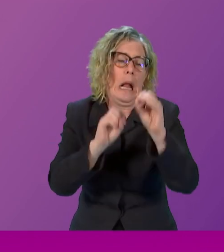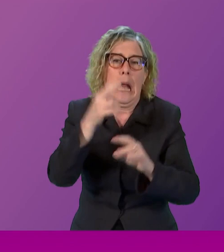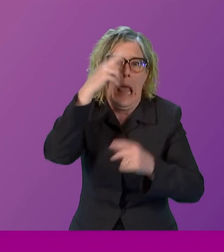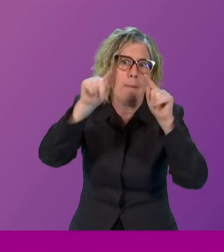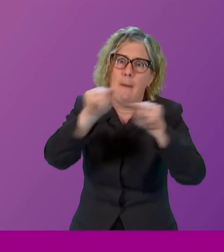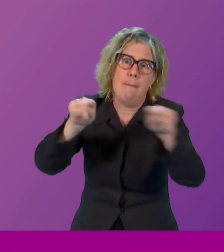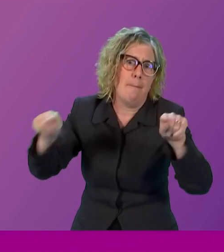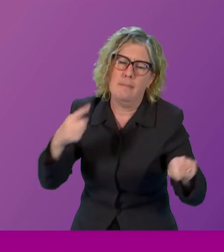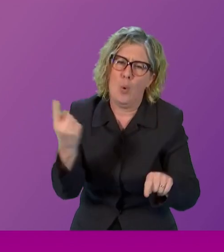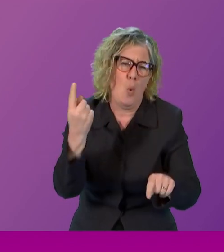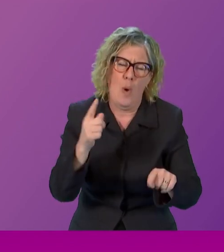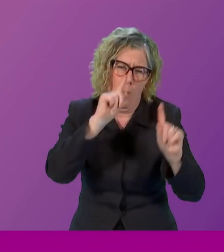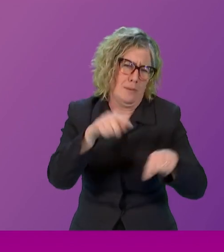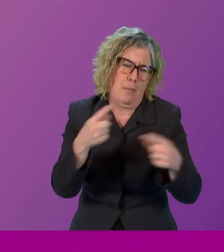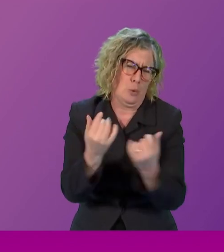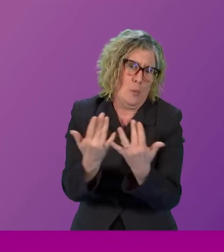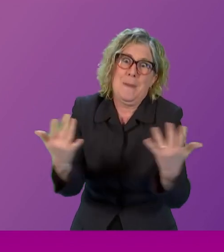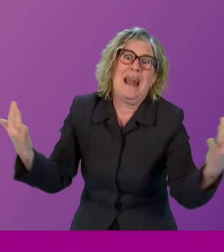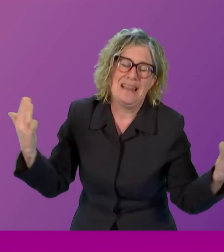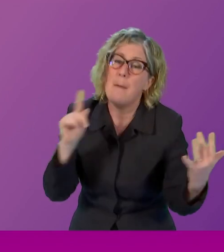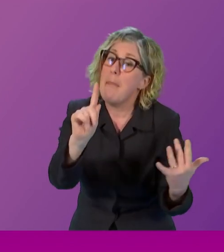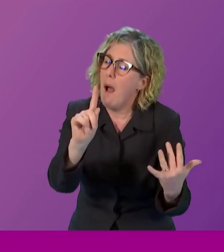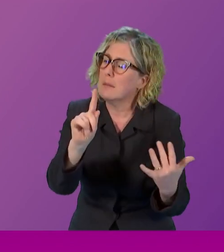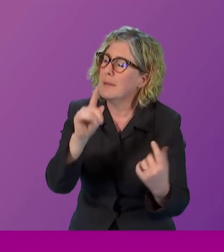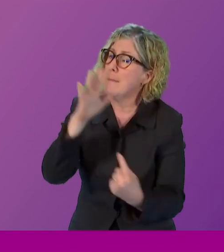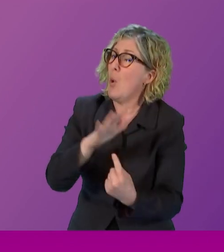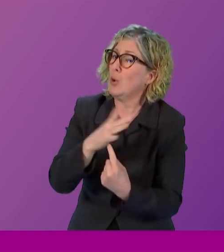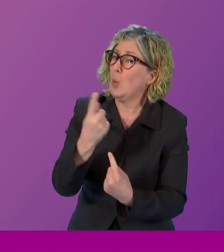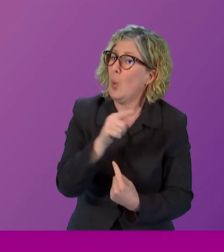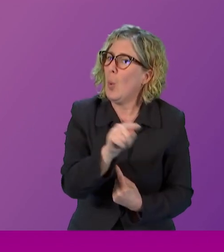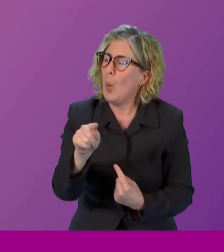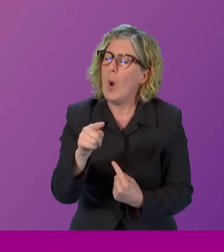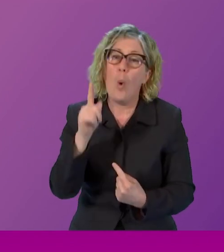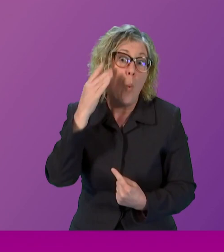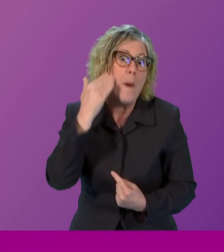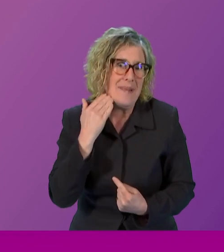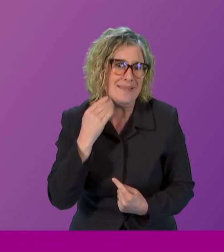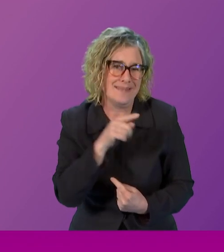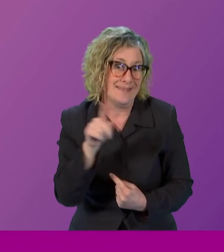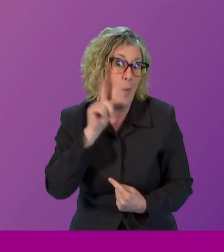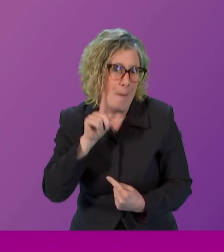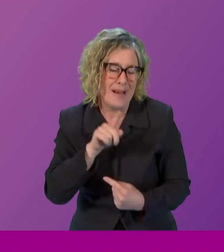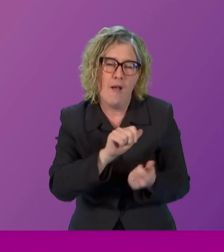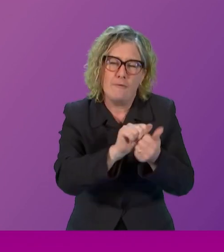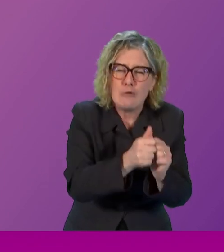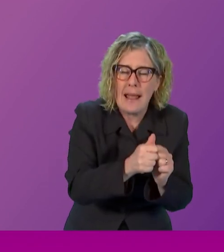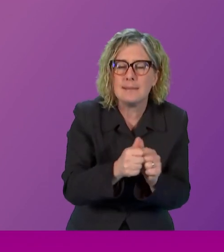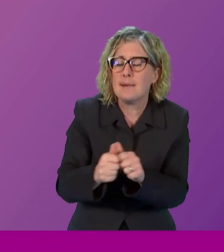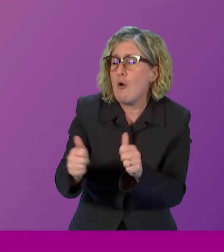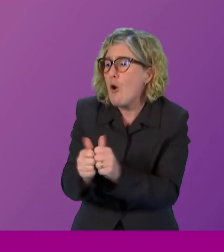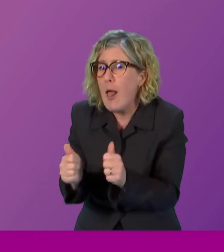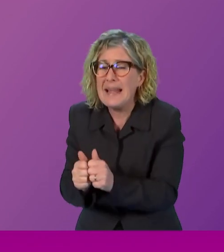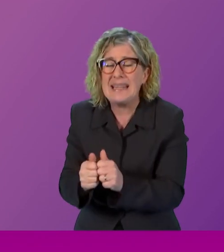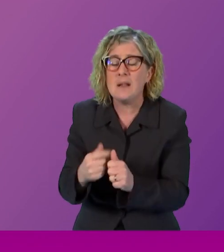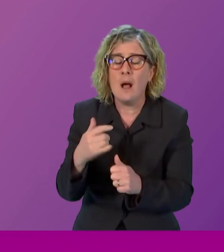all of those people have been a number of women, friends, colleagues, acquaintances, sometimes women I just meet